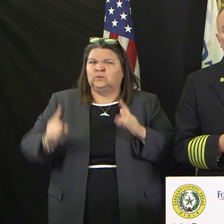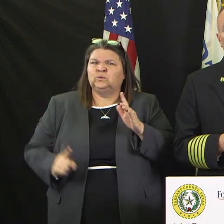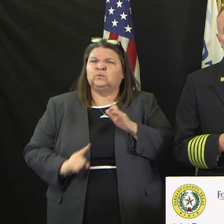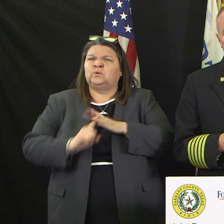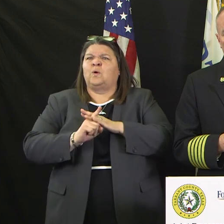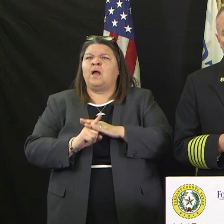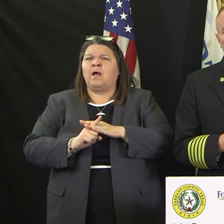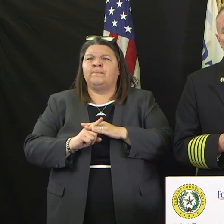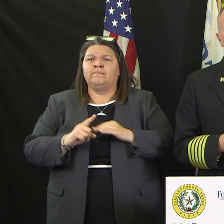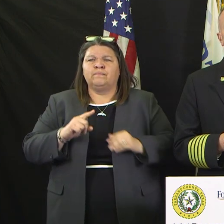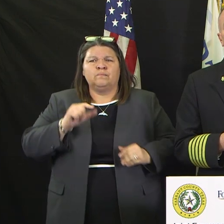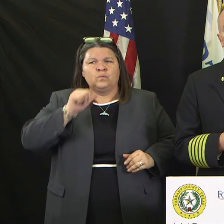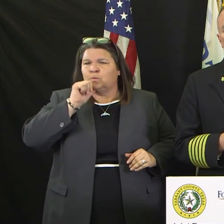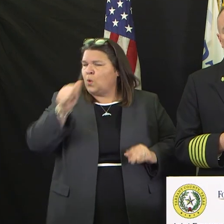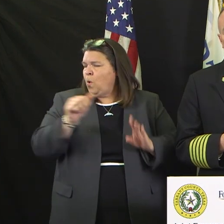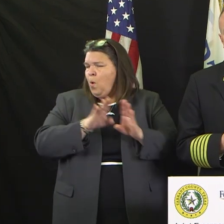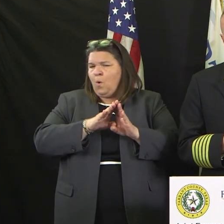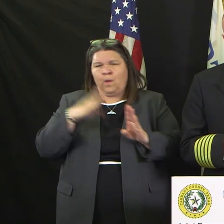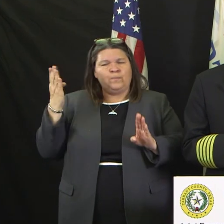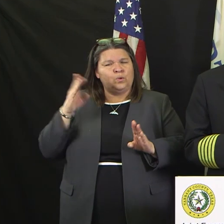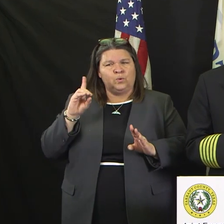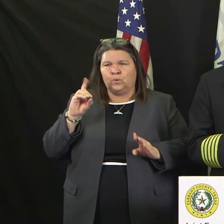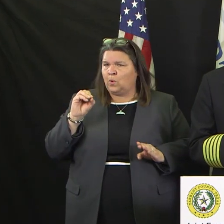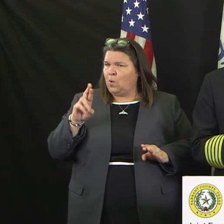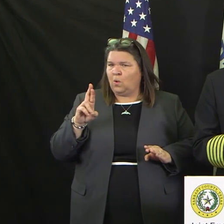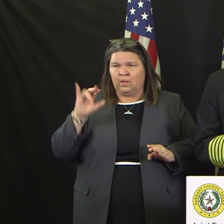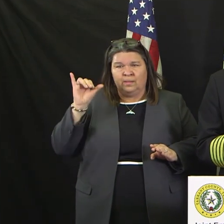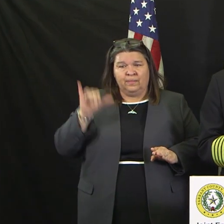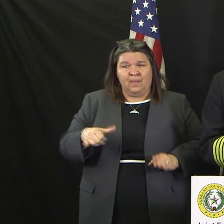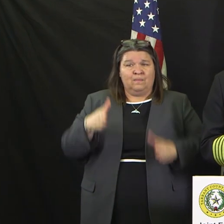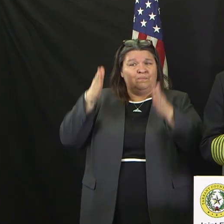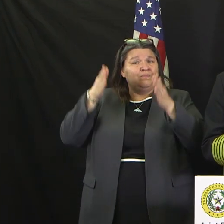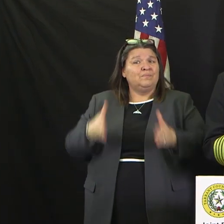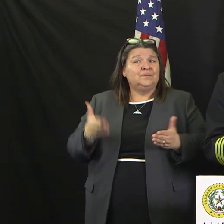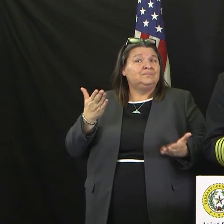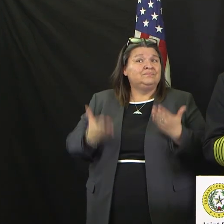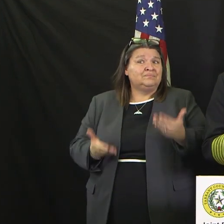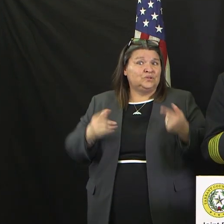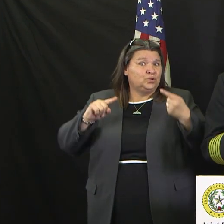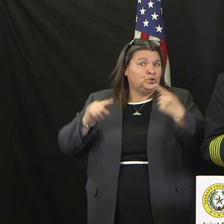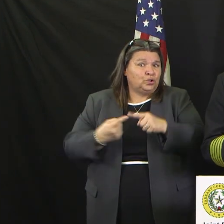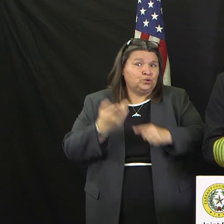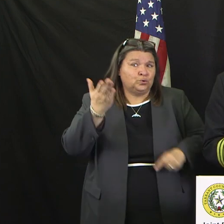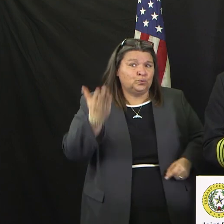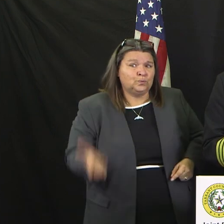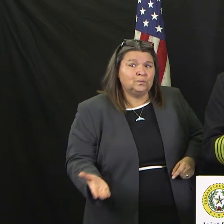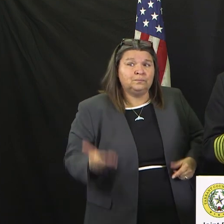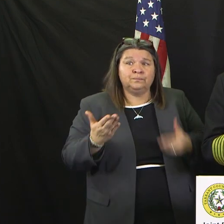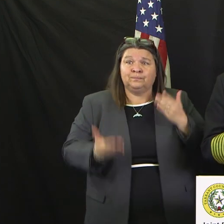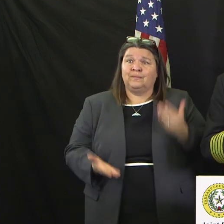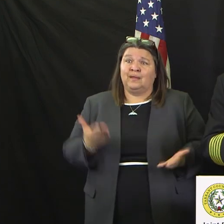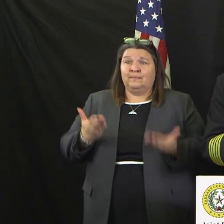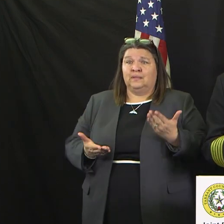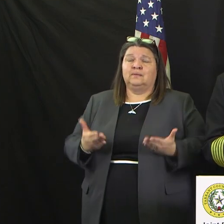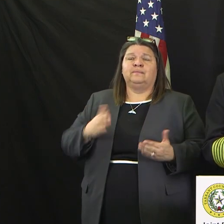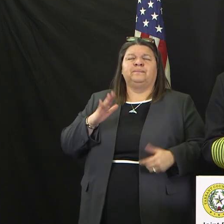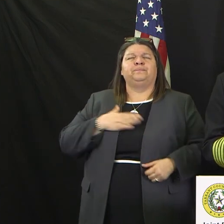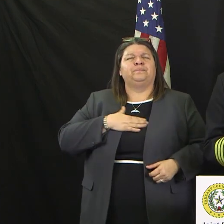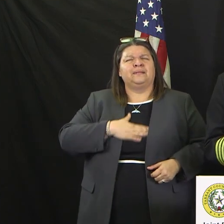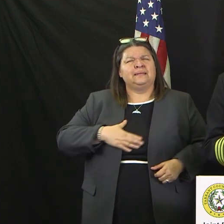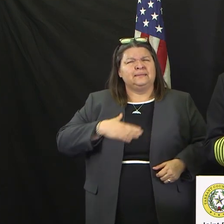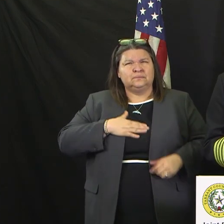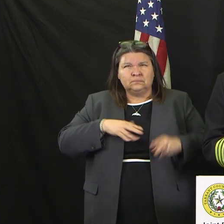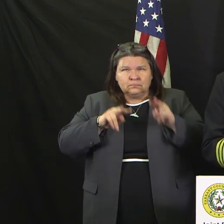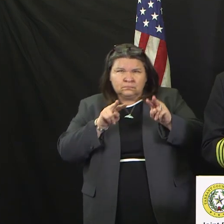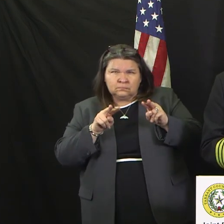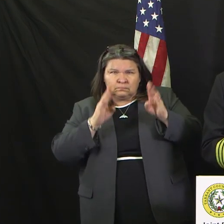in. Don't open the door. Assume that that's somebody that's there for the wrong reason. Otherwise, we're here to help you. We want to keep our folks safe.